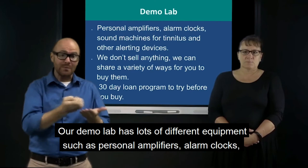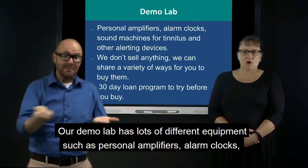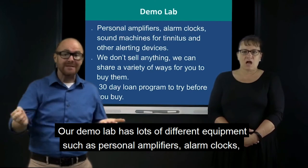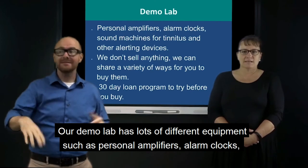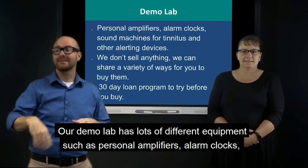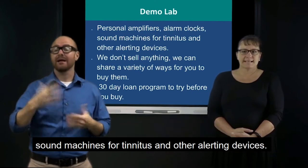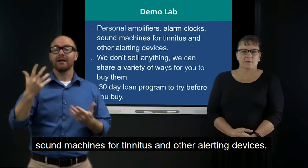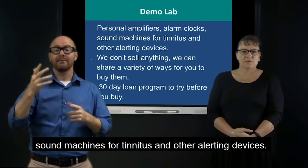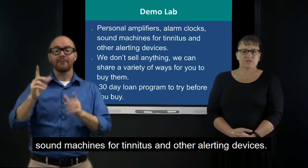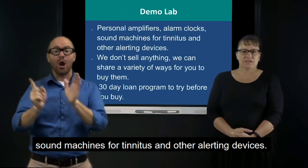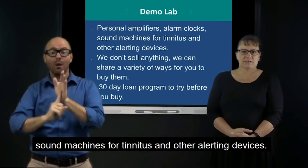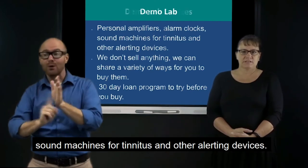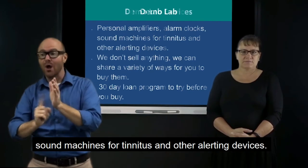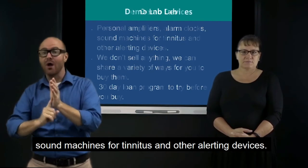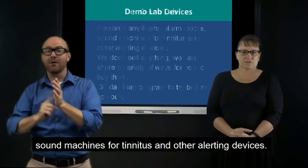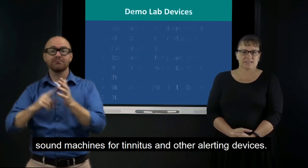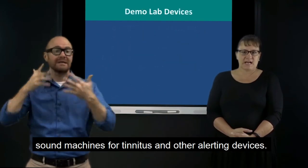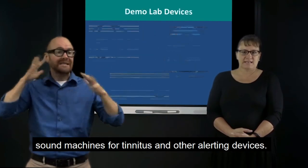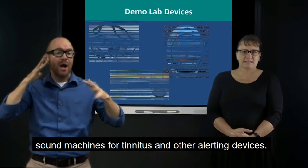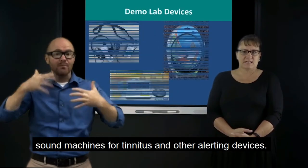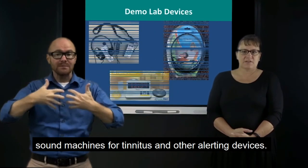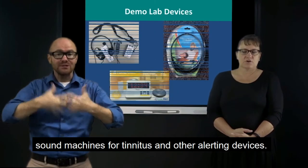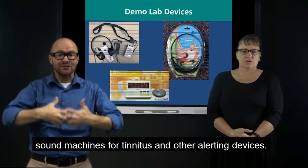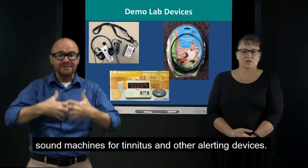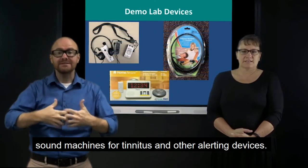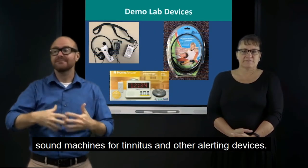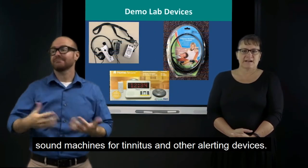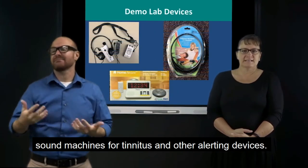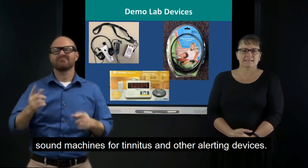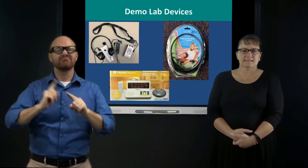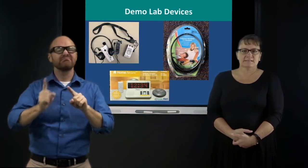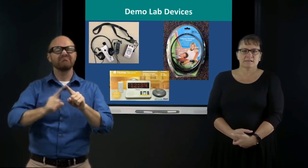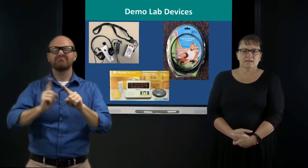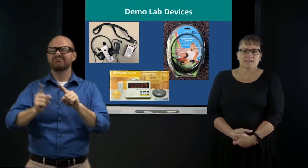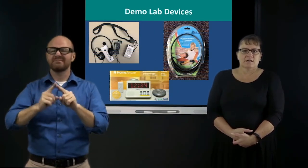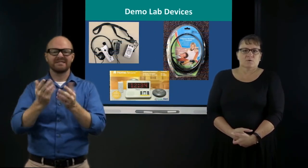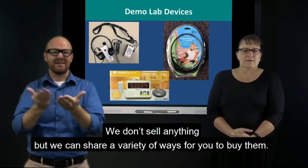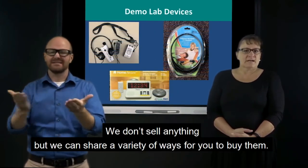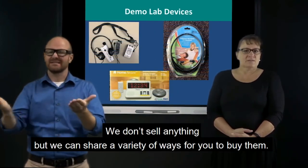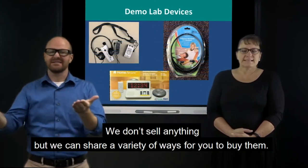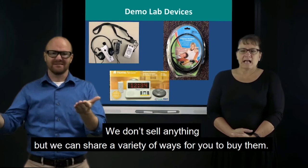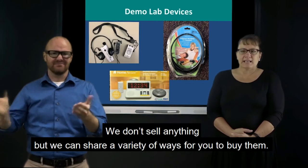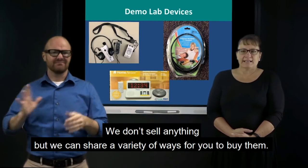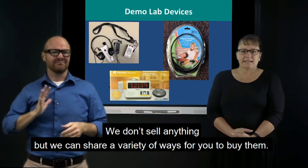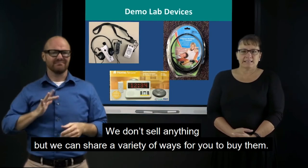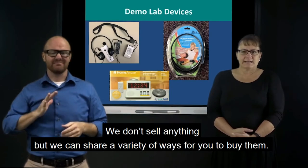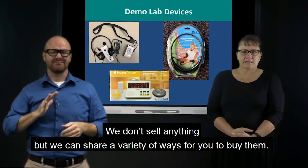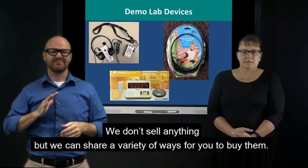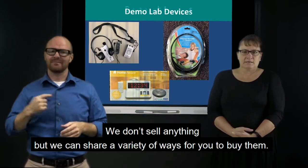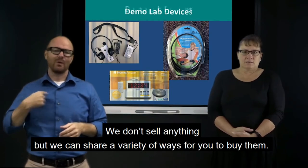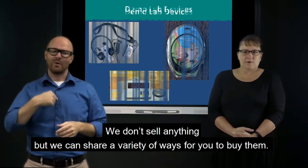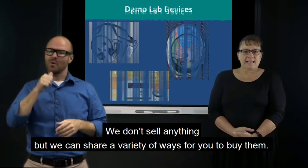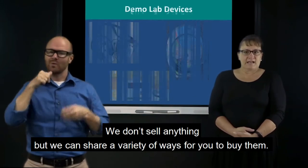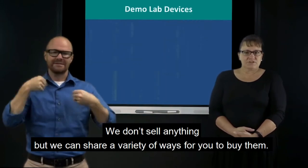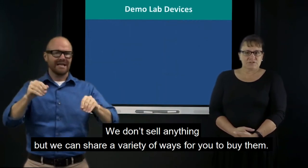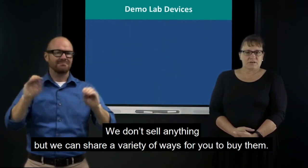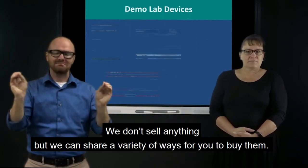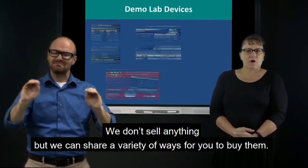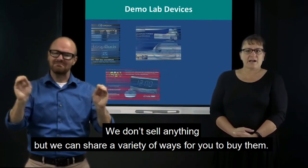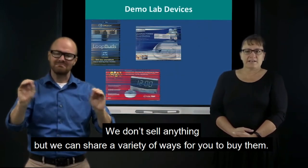clocks, sound machines for tinnitus, and other alerting devices. We don't sell anything. We can share a variety